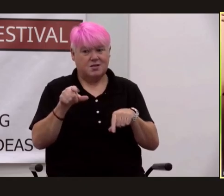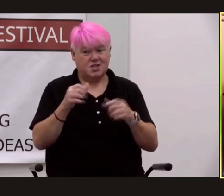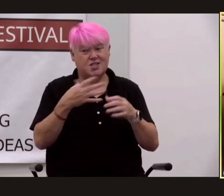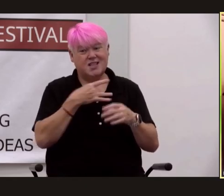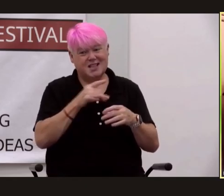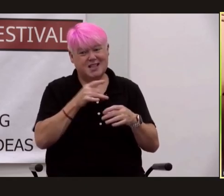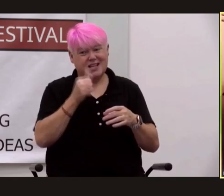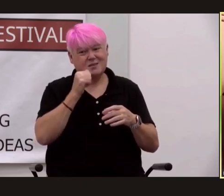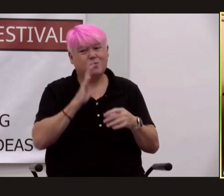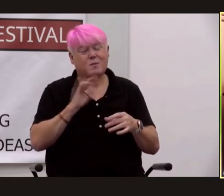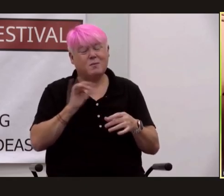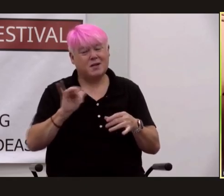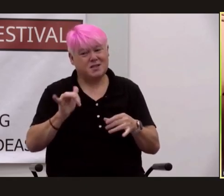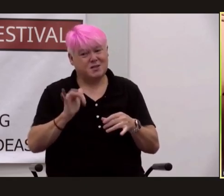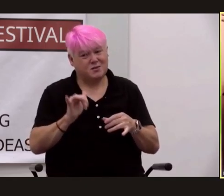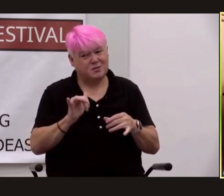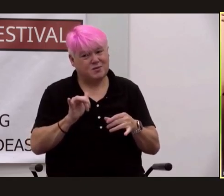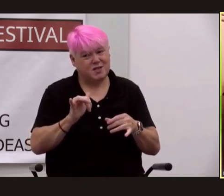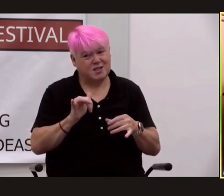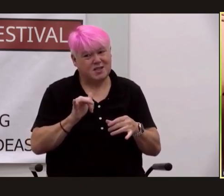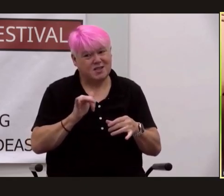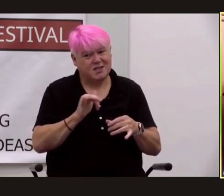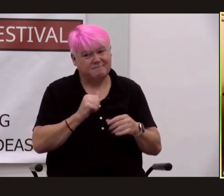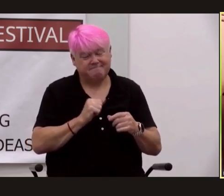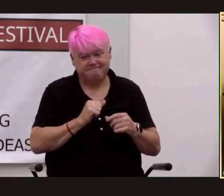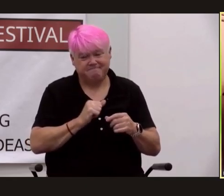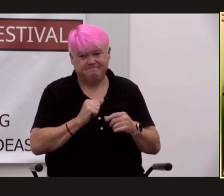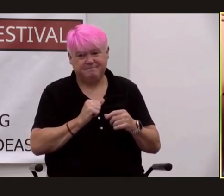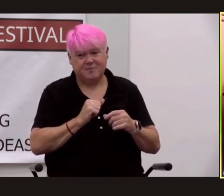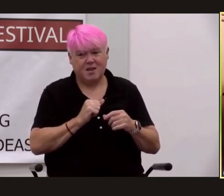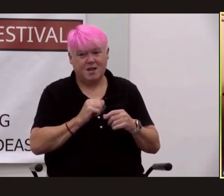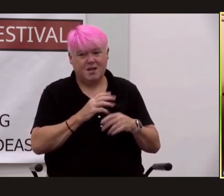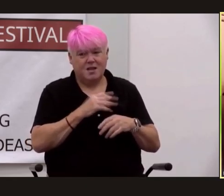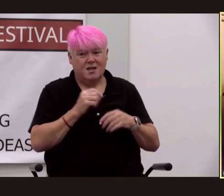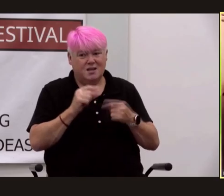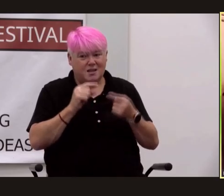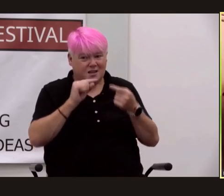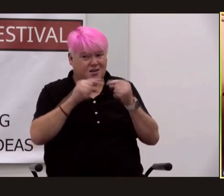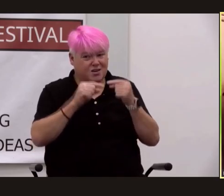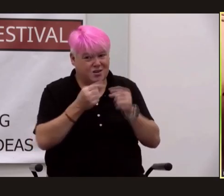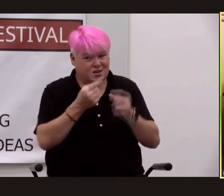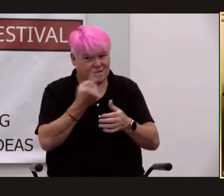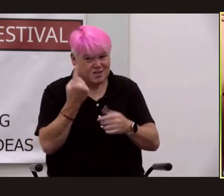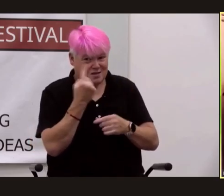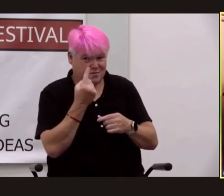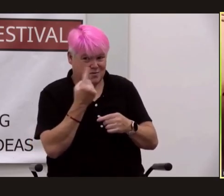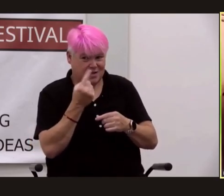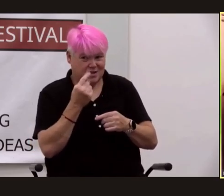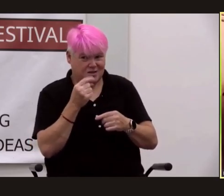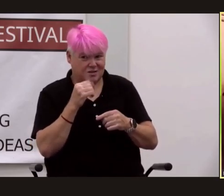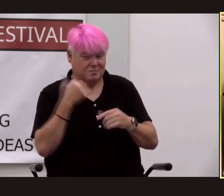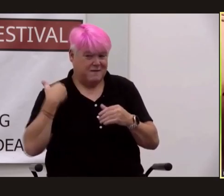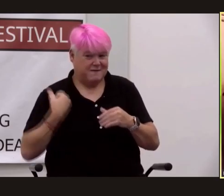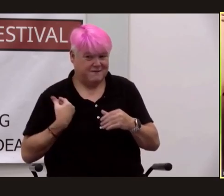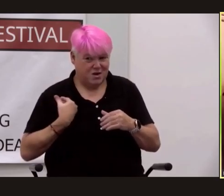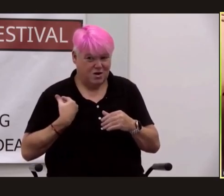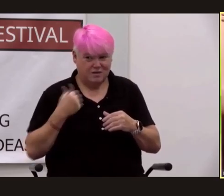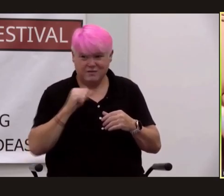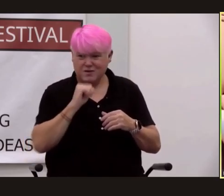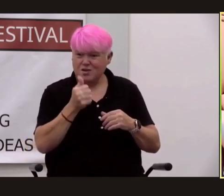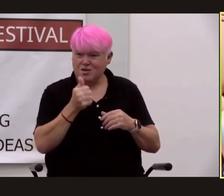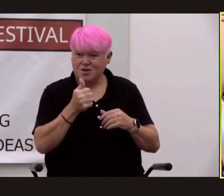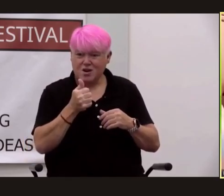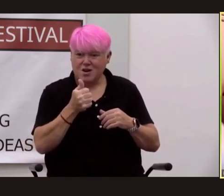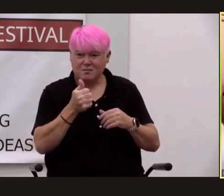yet they shared so much tastes interests and he could hardly fault someone else for being indeterminate for being uncertain for being both